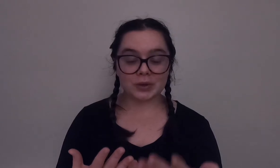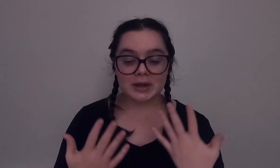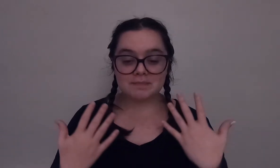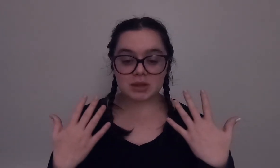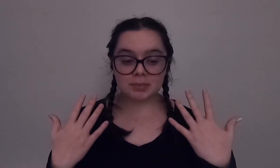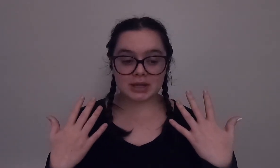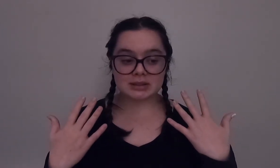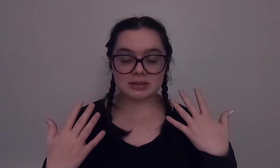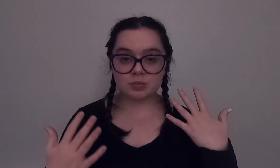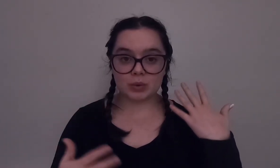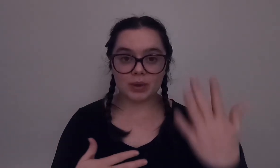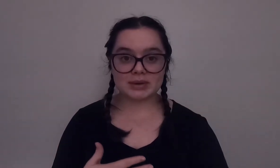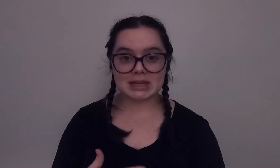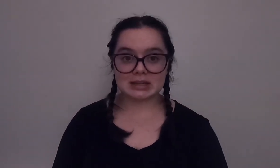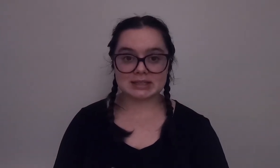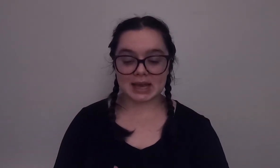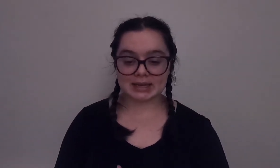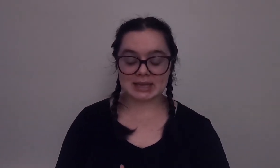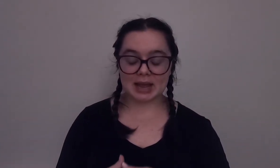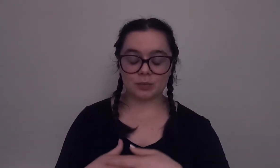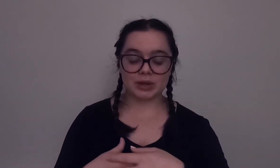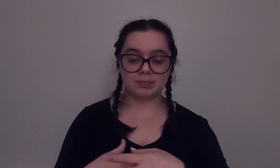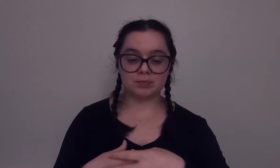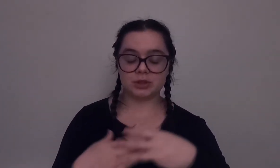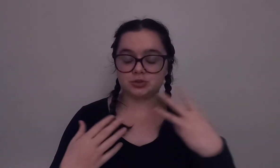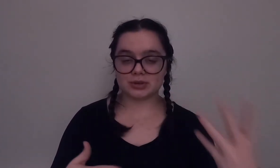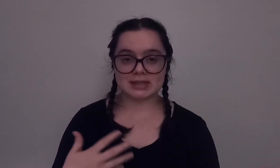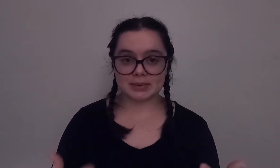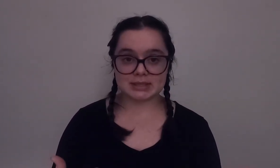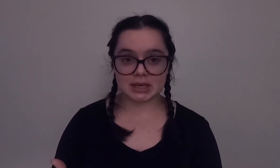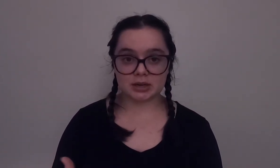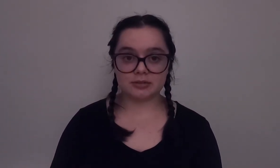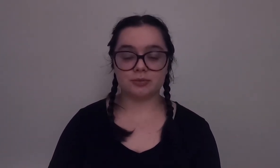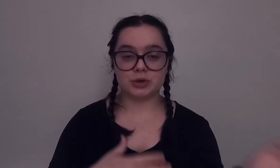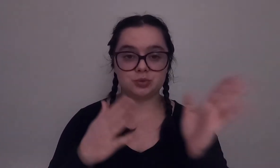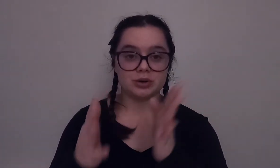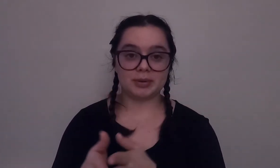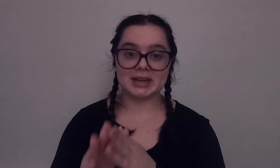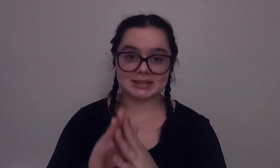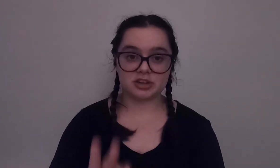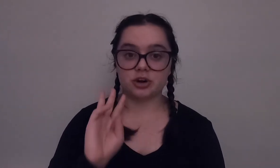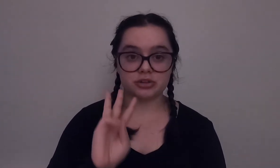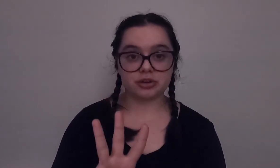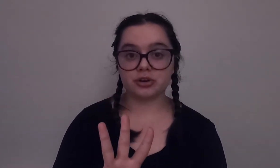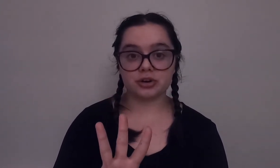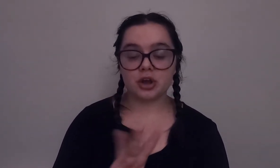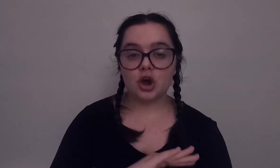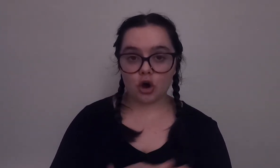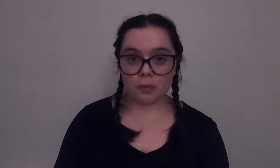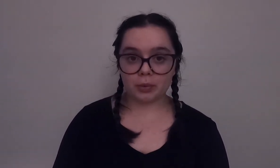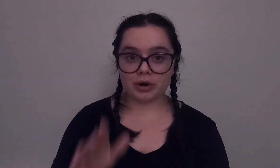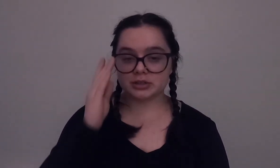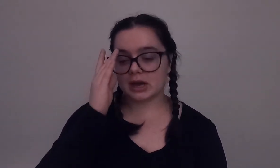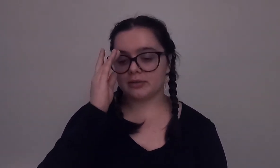but when we went down the second time we the drills that we did which would have been considered our third open water dive